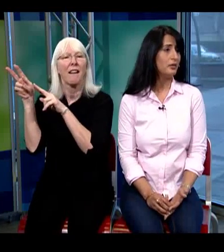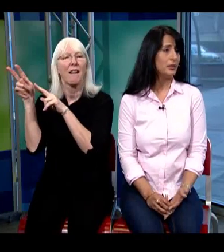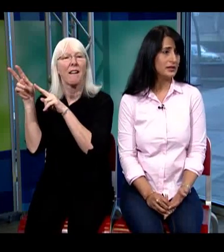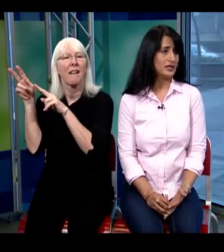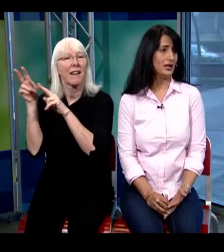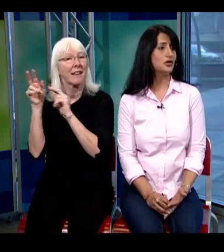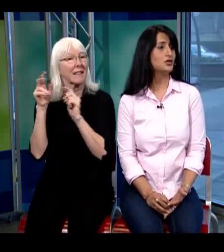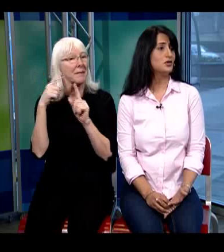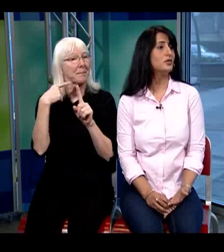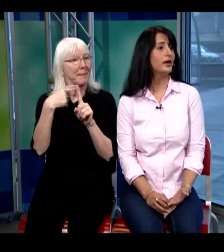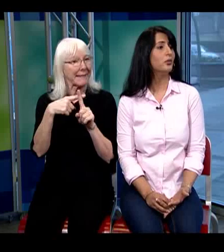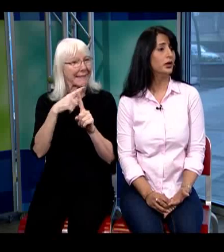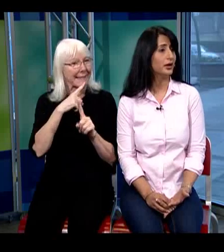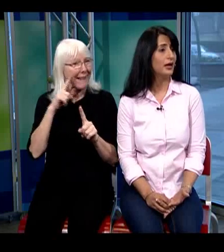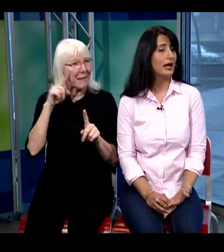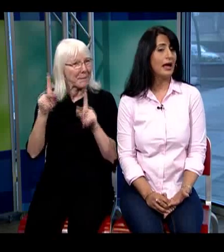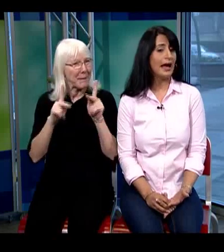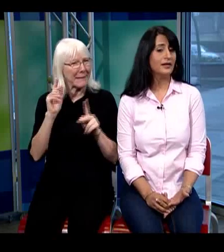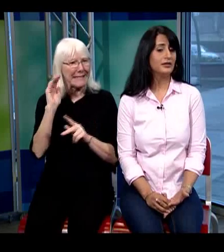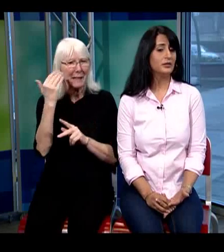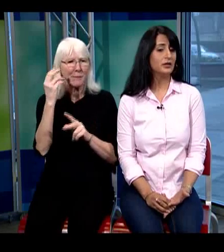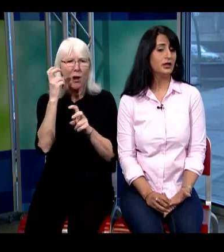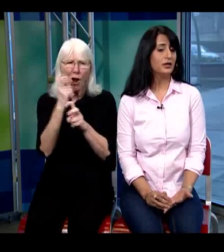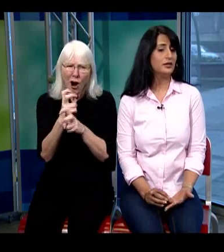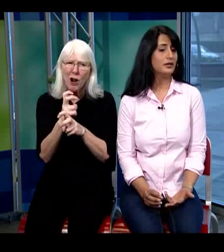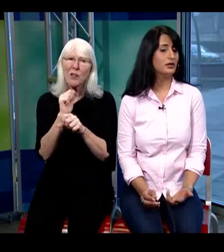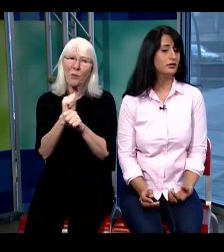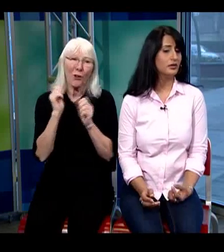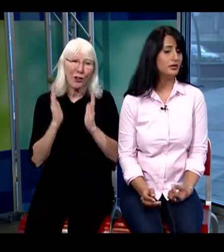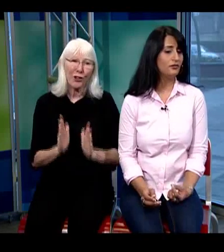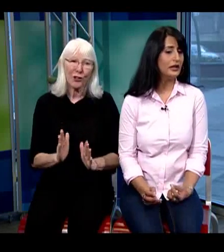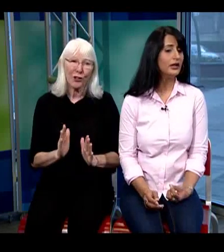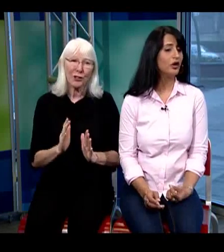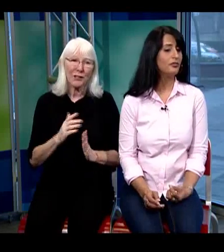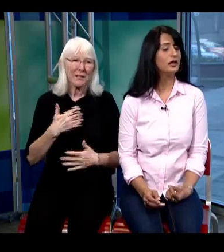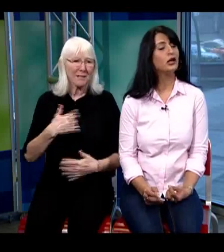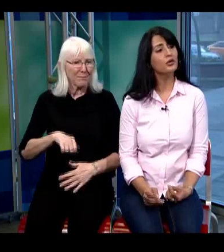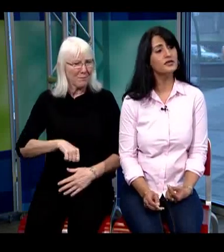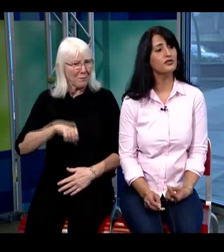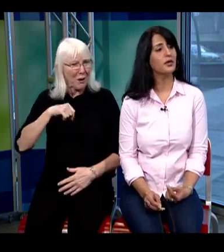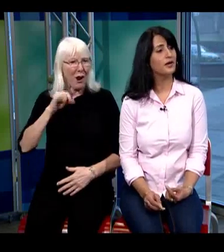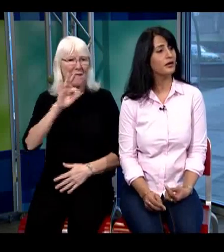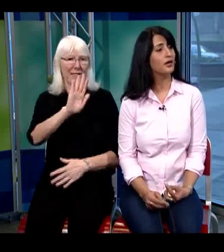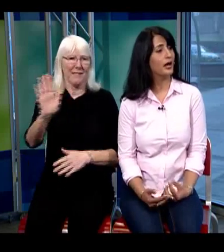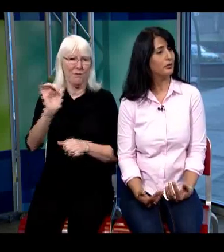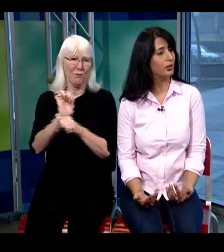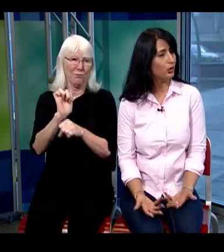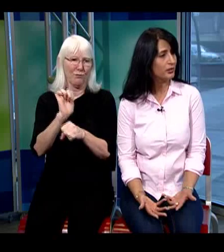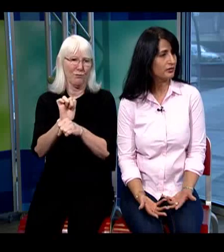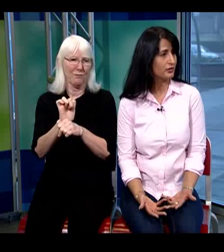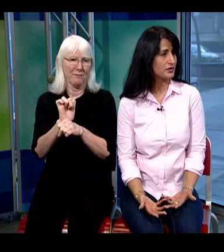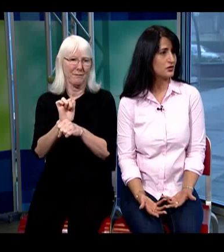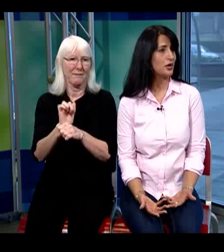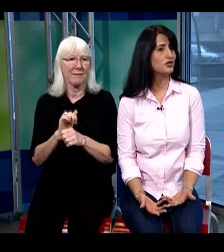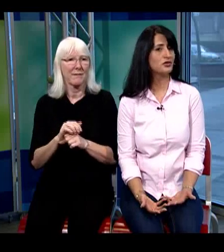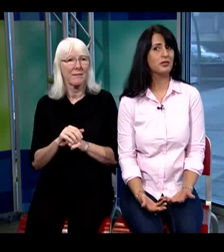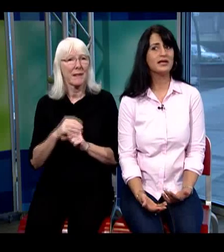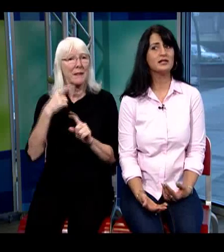ability to do their work and the the feeling of being inclusive within an employment situation makes it